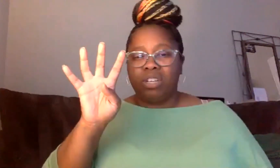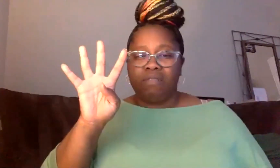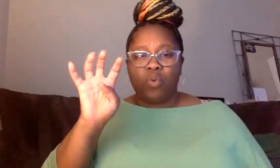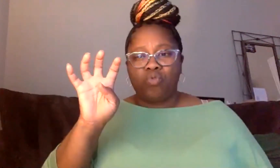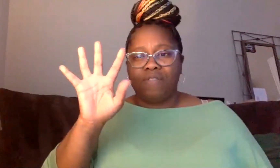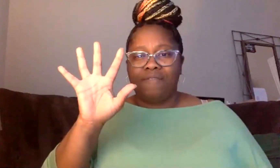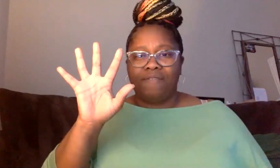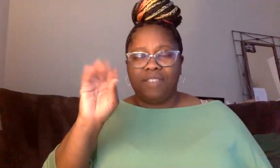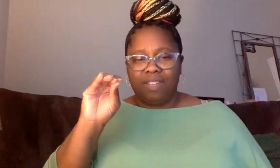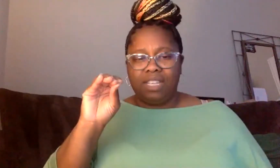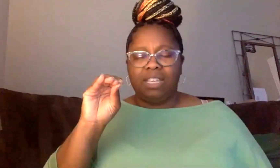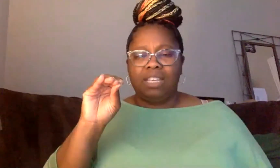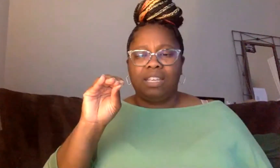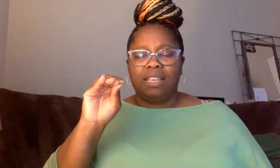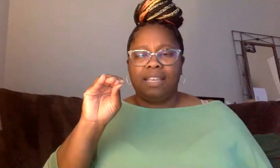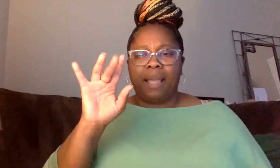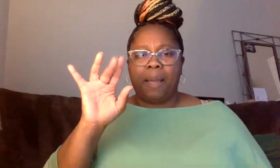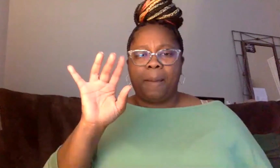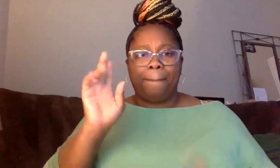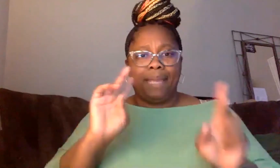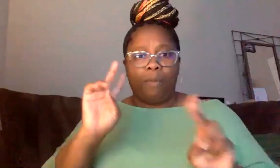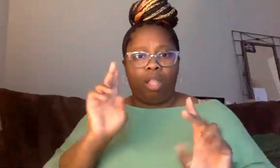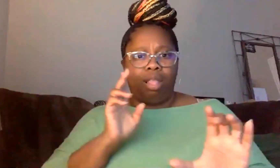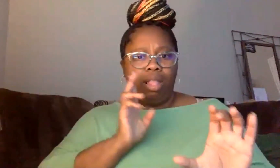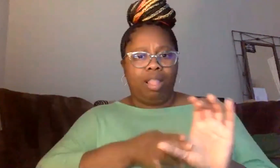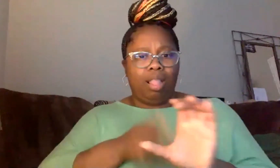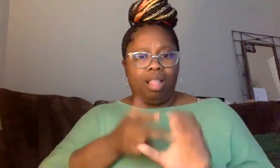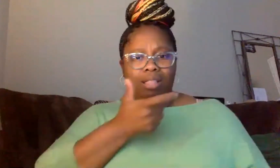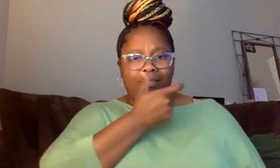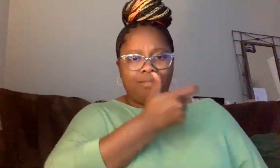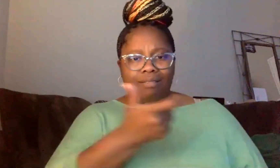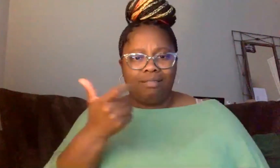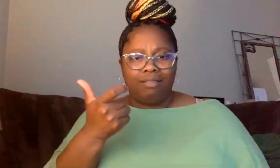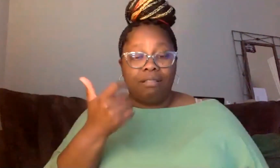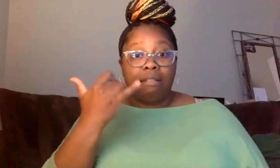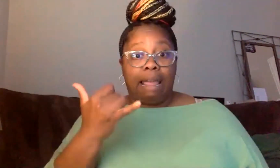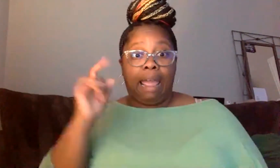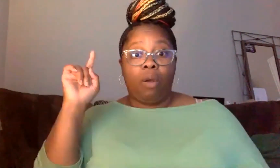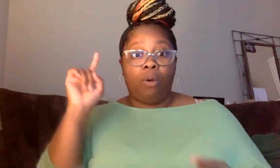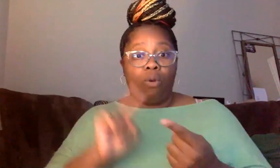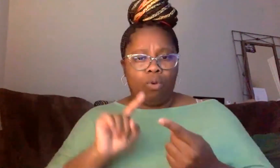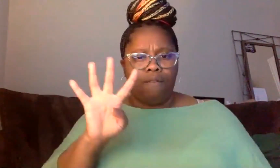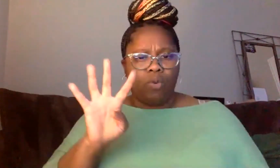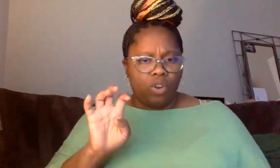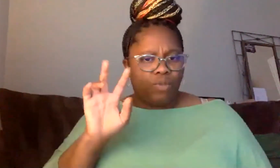participants. And now we're down to 403. So, you know, we, we do appreciate